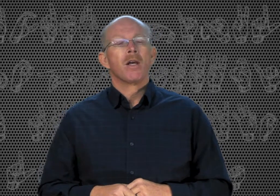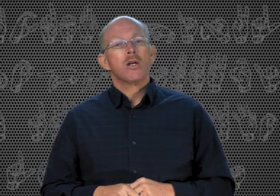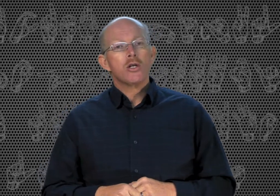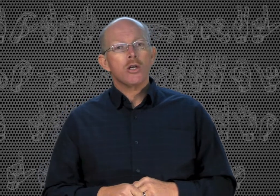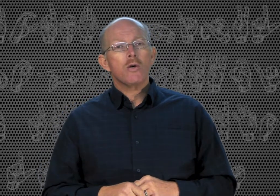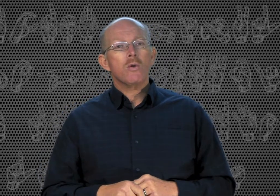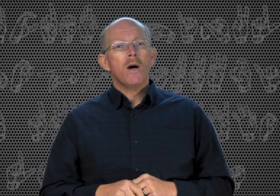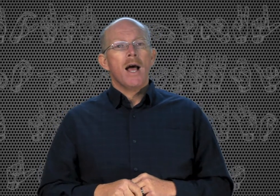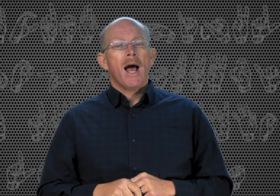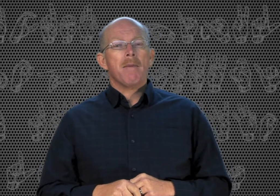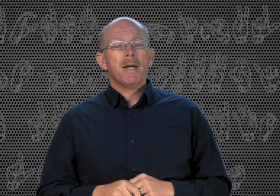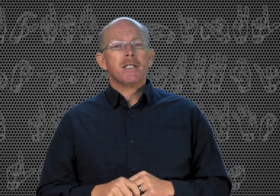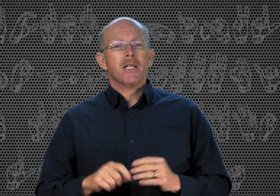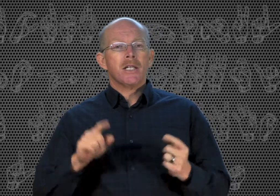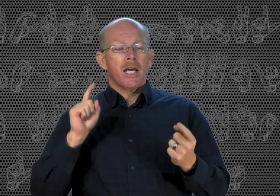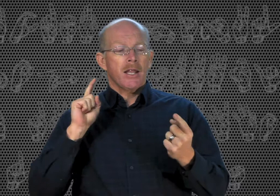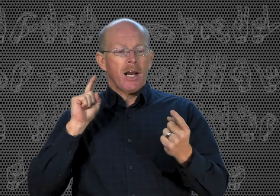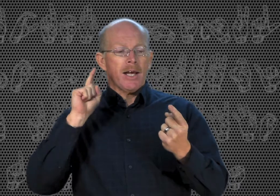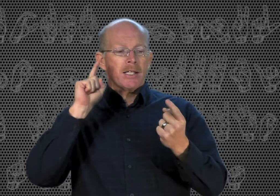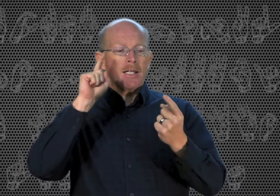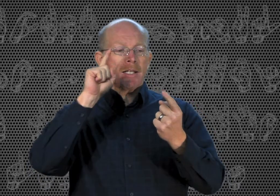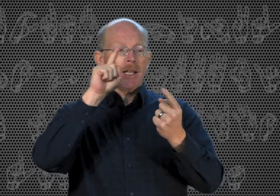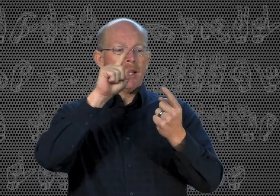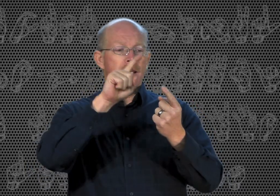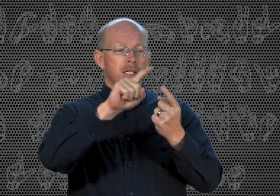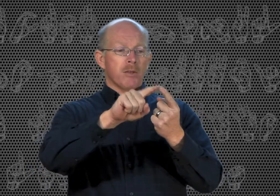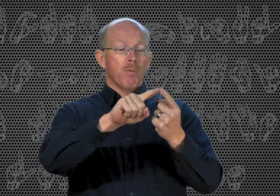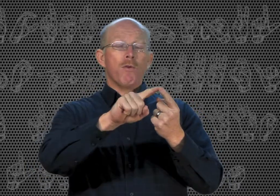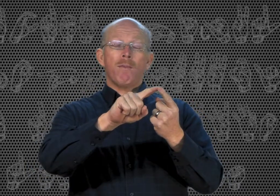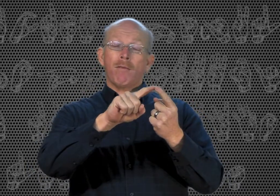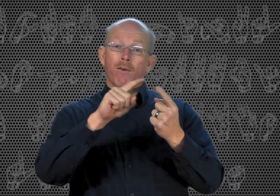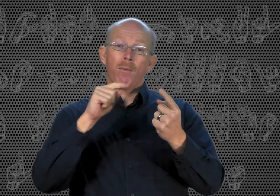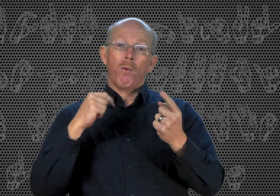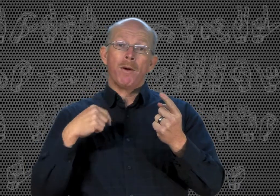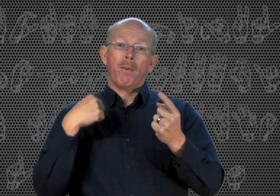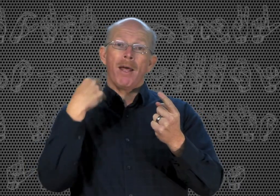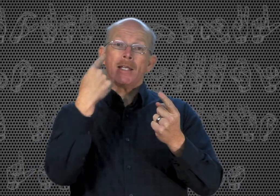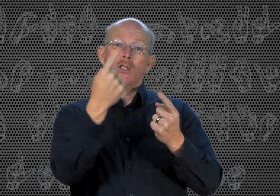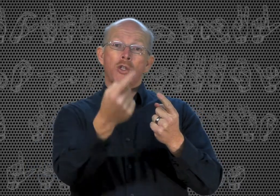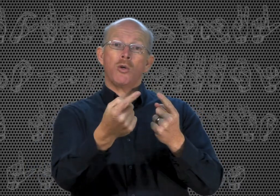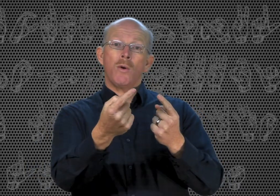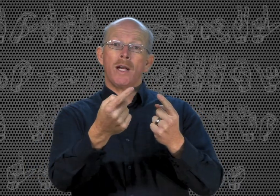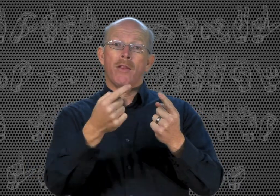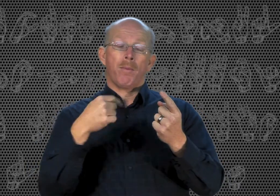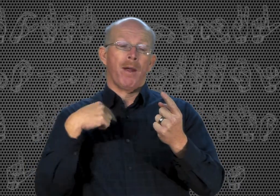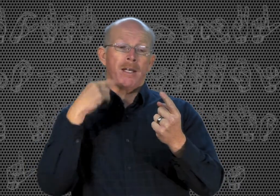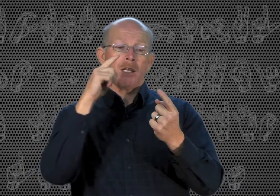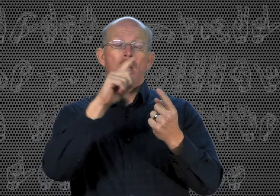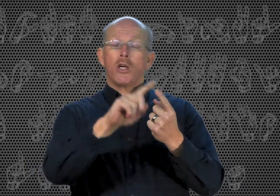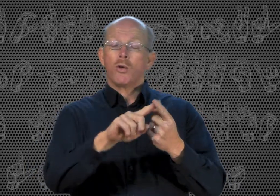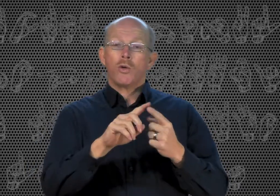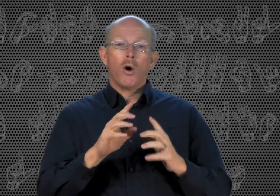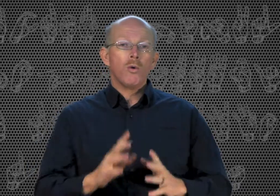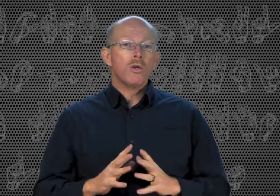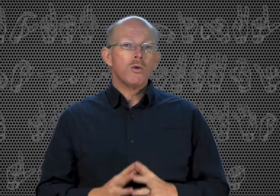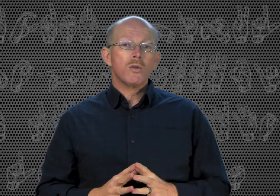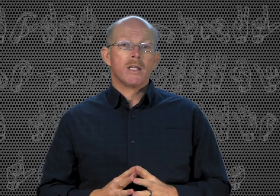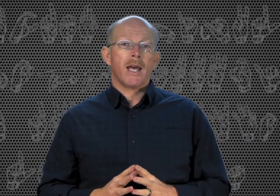Two, I mentioned in the last lesson that this is movement from one place to another place. You don't use this